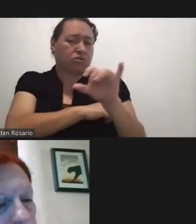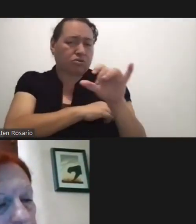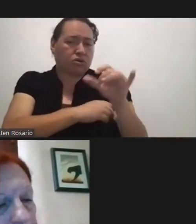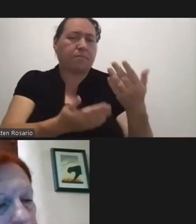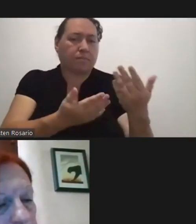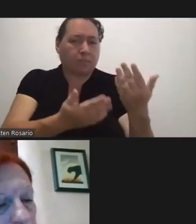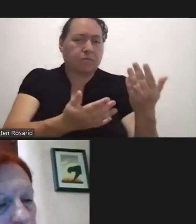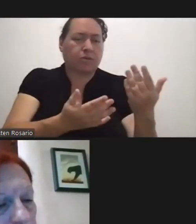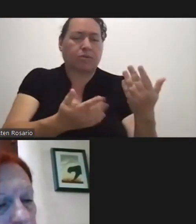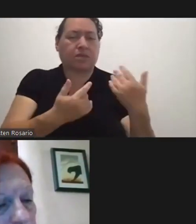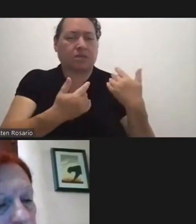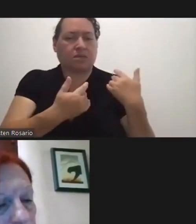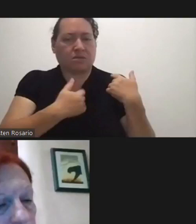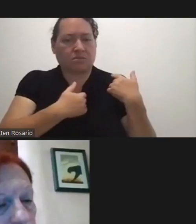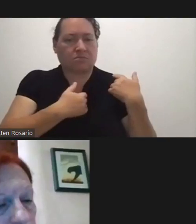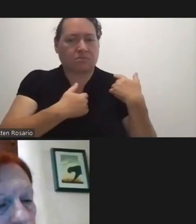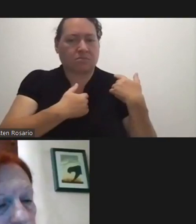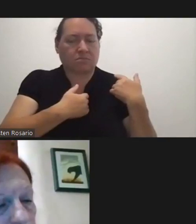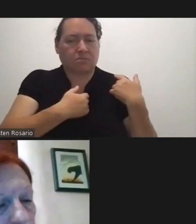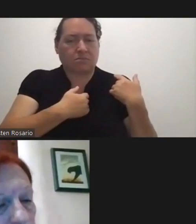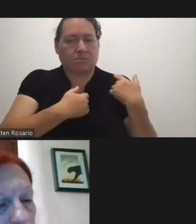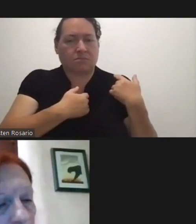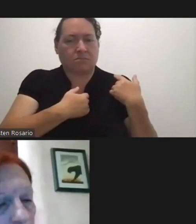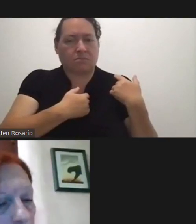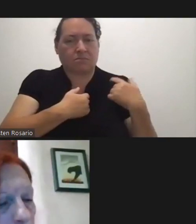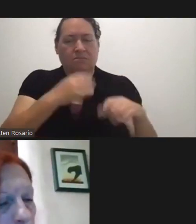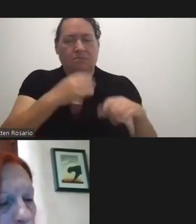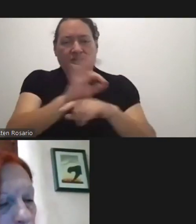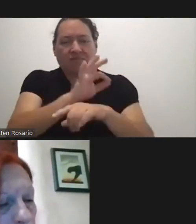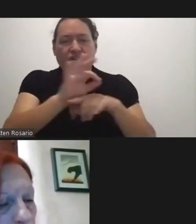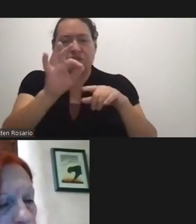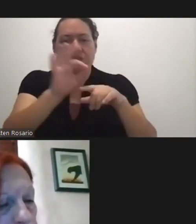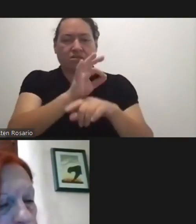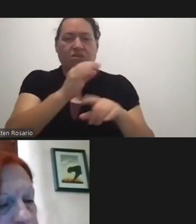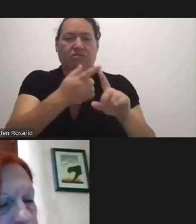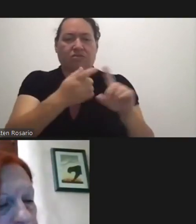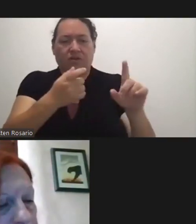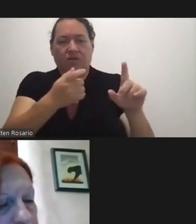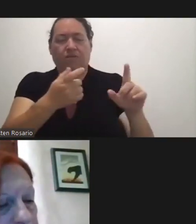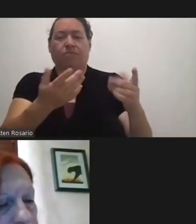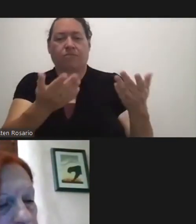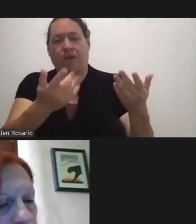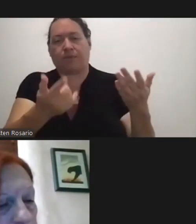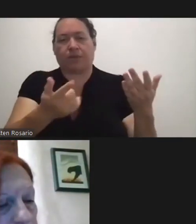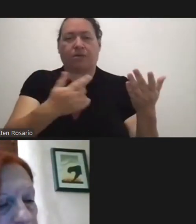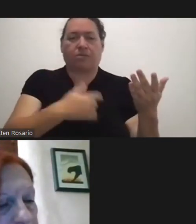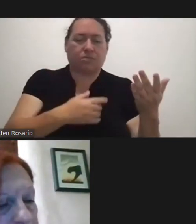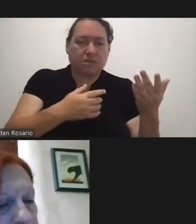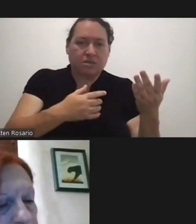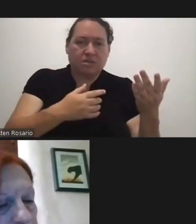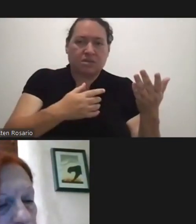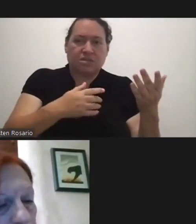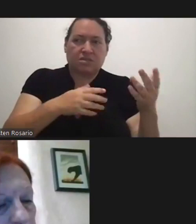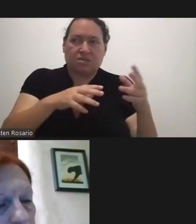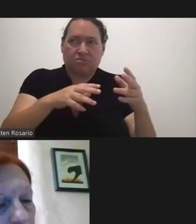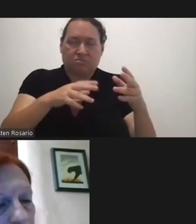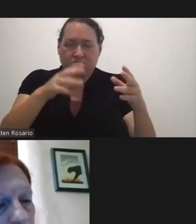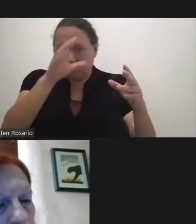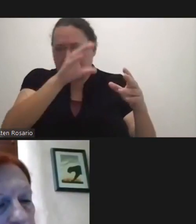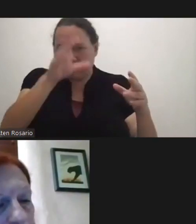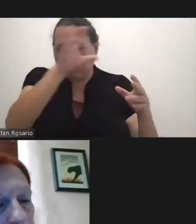Of A Search And Greater Spreader In The Community So